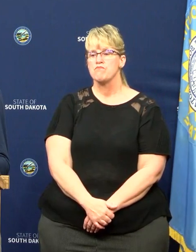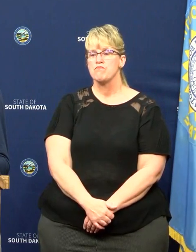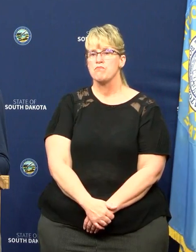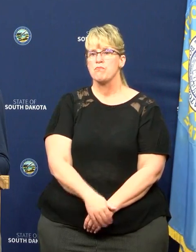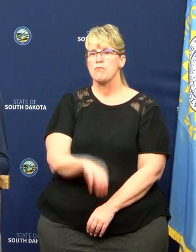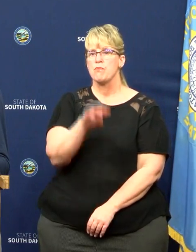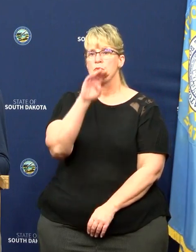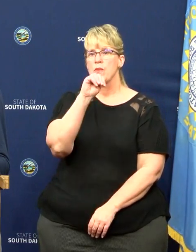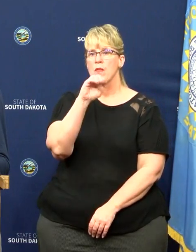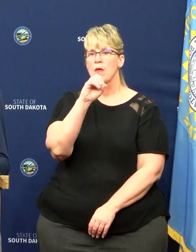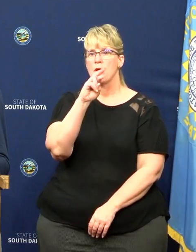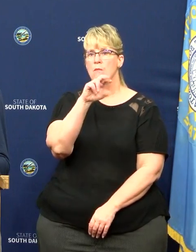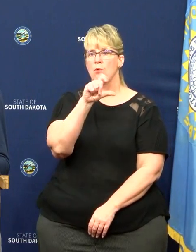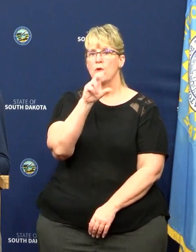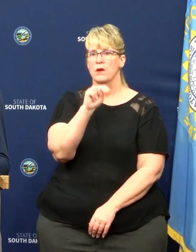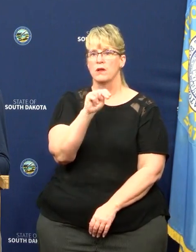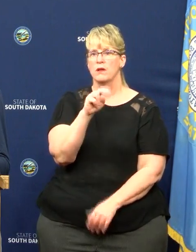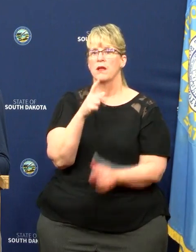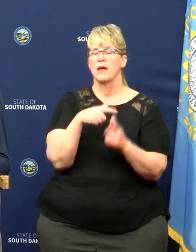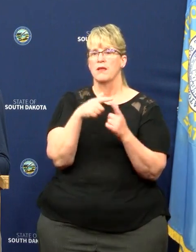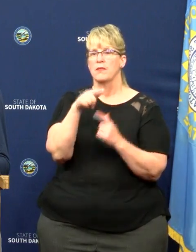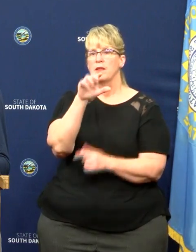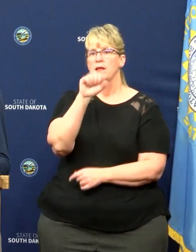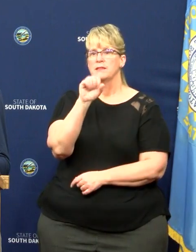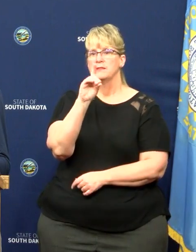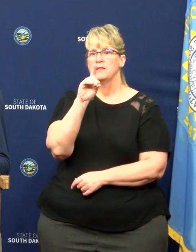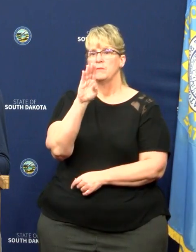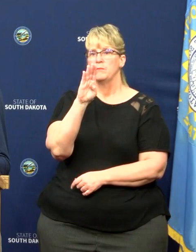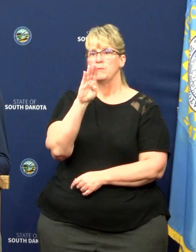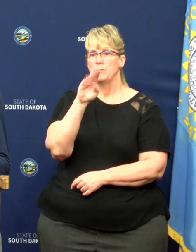Let's go to Morgan and then we'll go to SDPB.